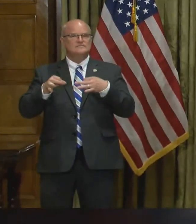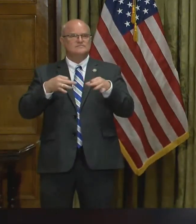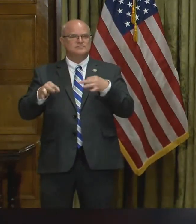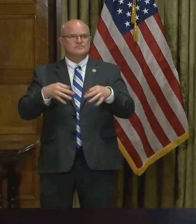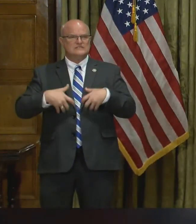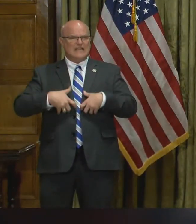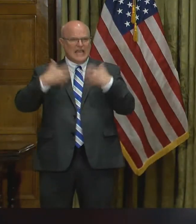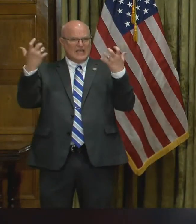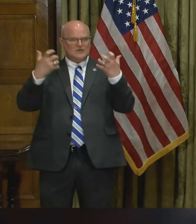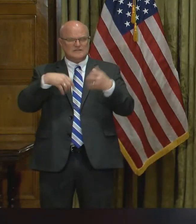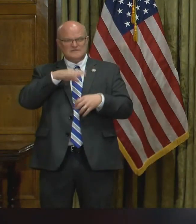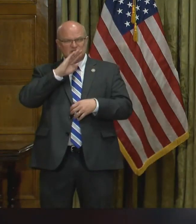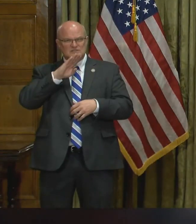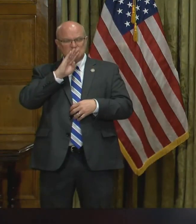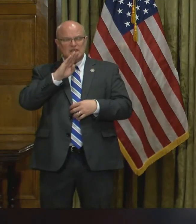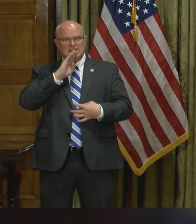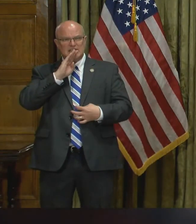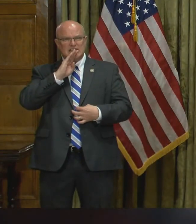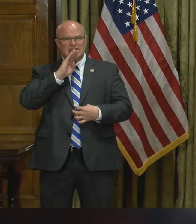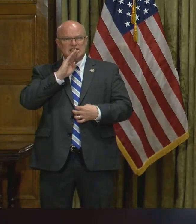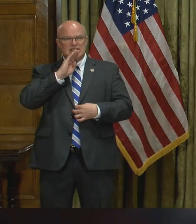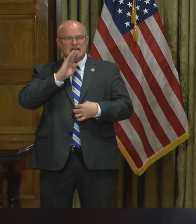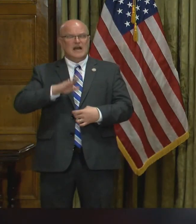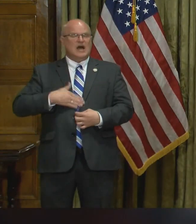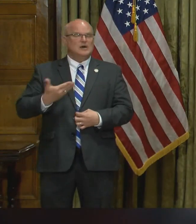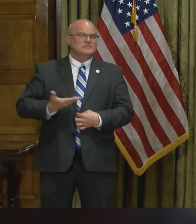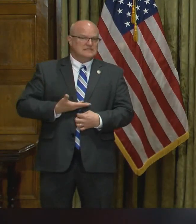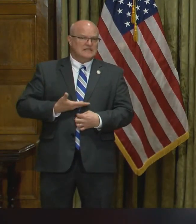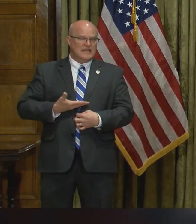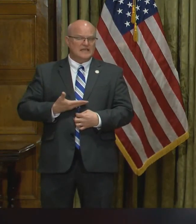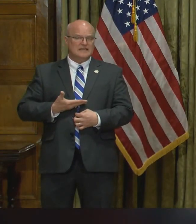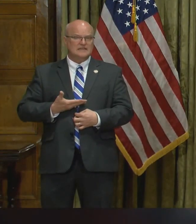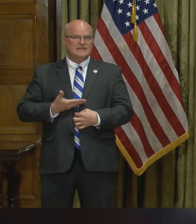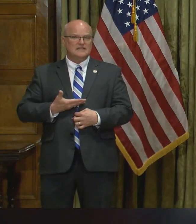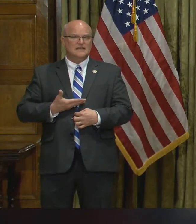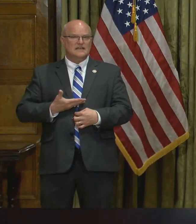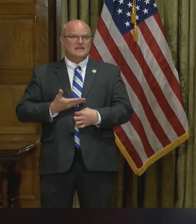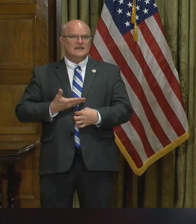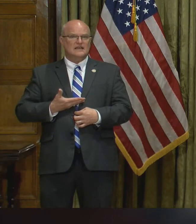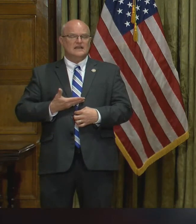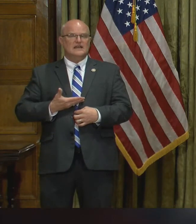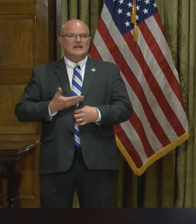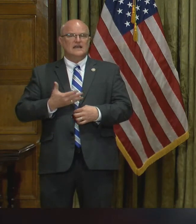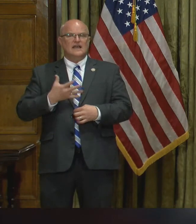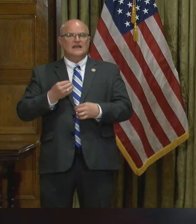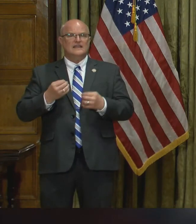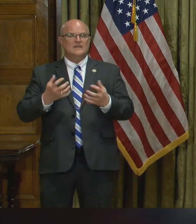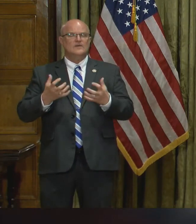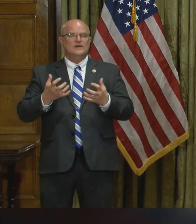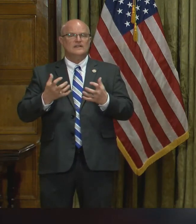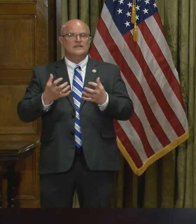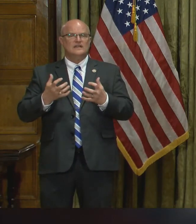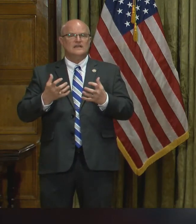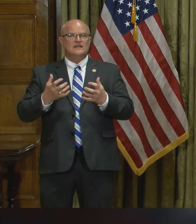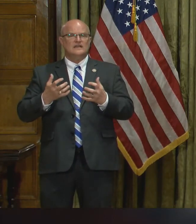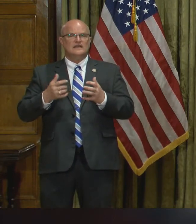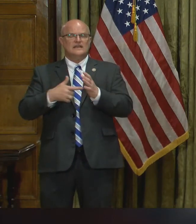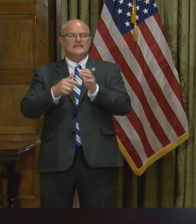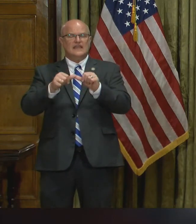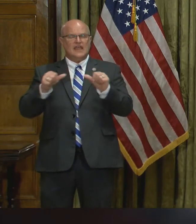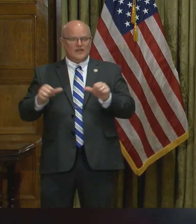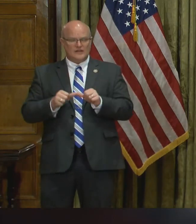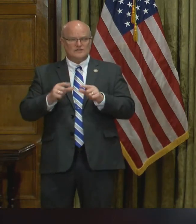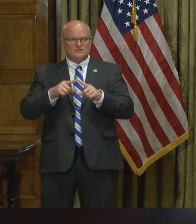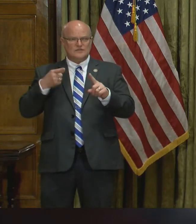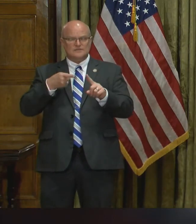as angry, frustrated, upset, and disgusted that they have installed that means state elected officials in the area